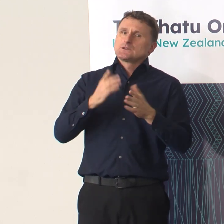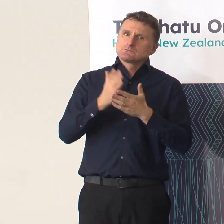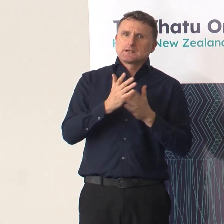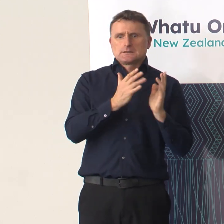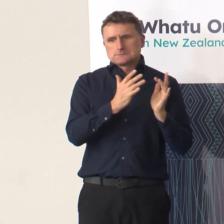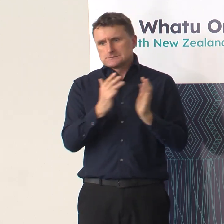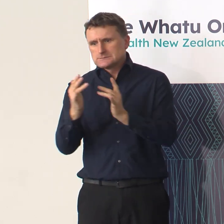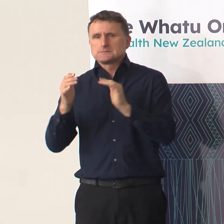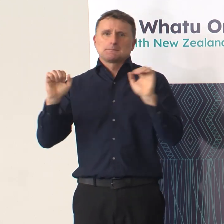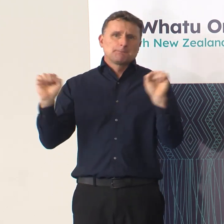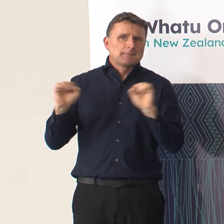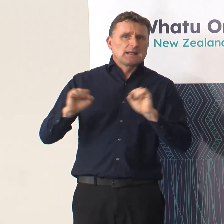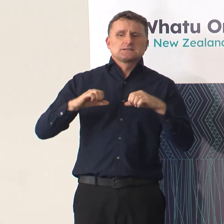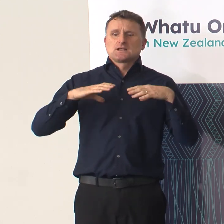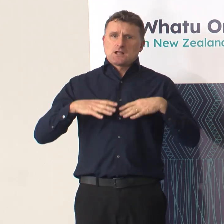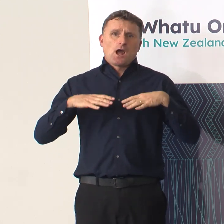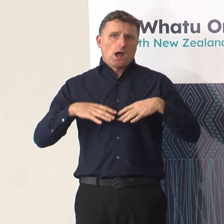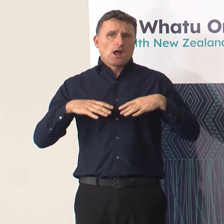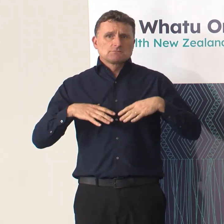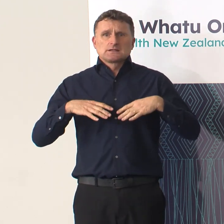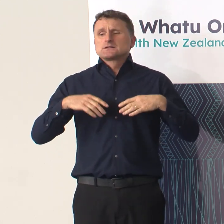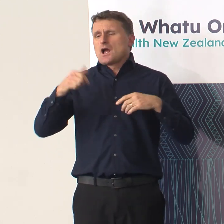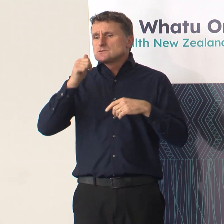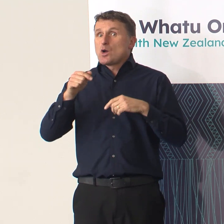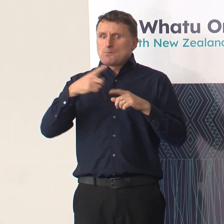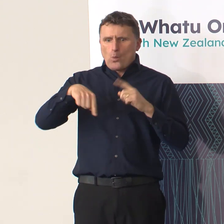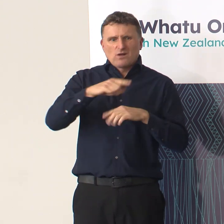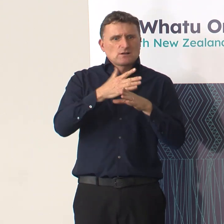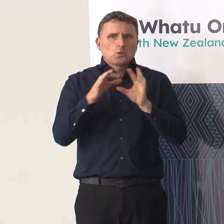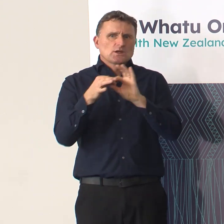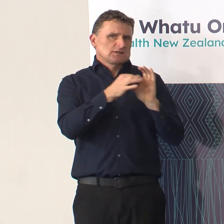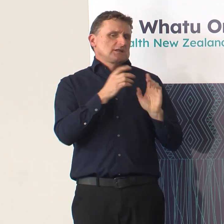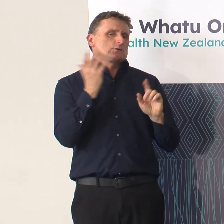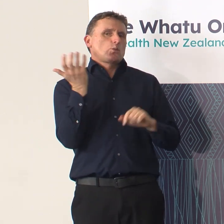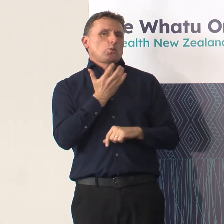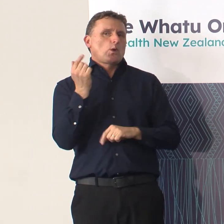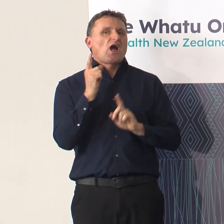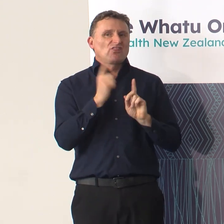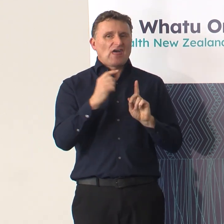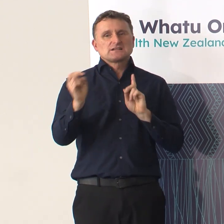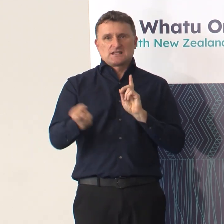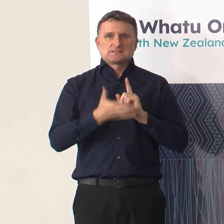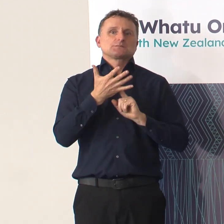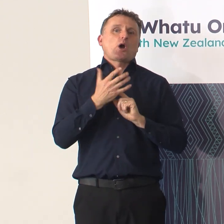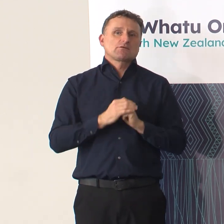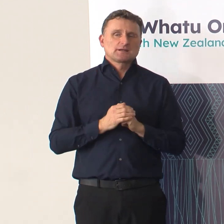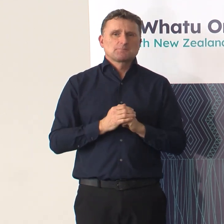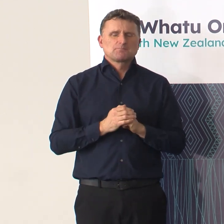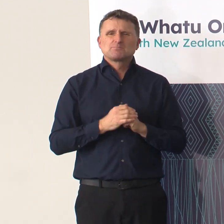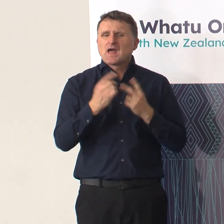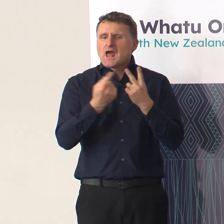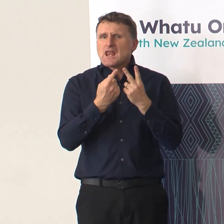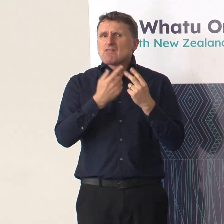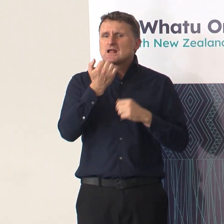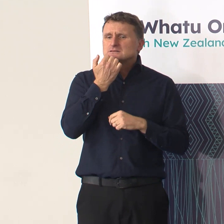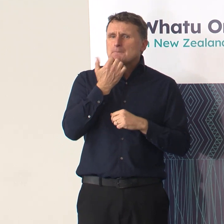people have pulled together has been incredibly inspiring. But the other number that I've got here, which sort of floored me a little bit